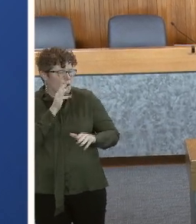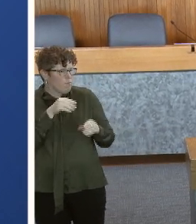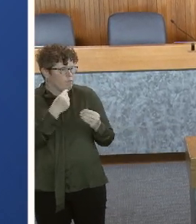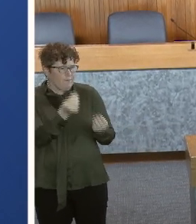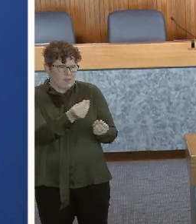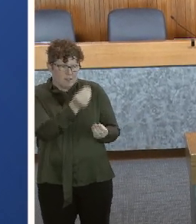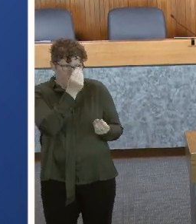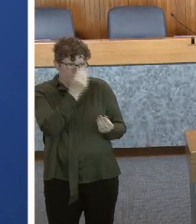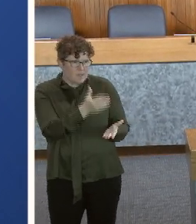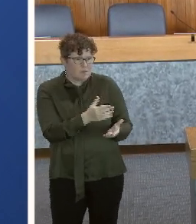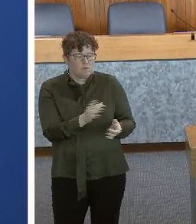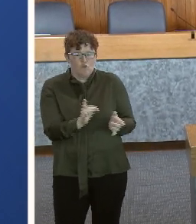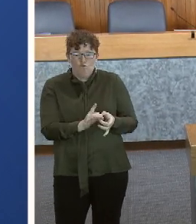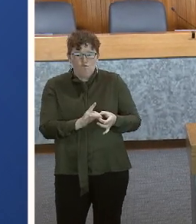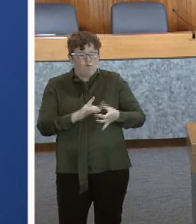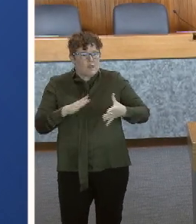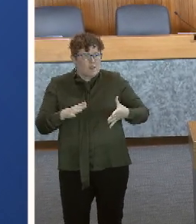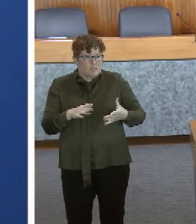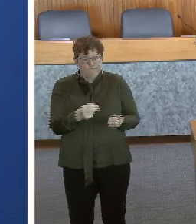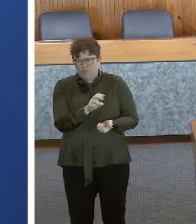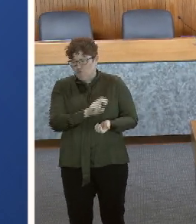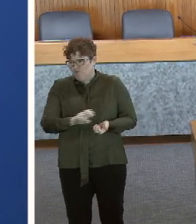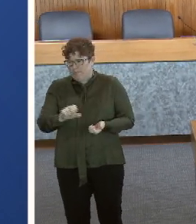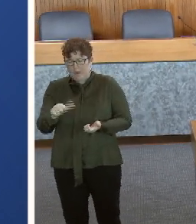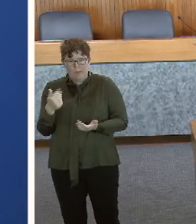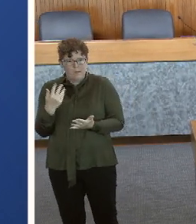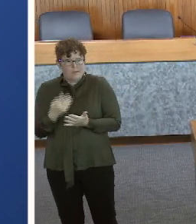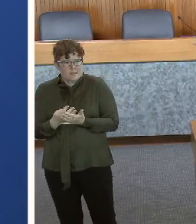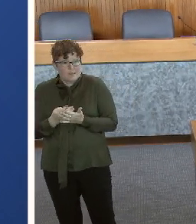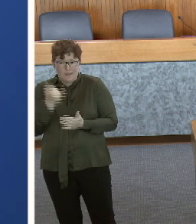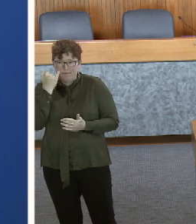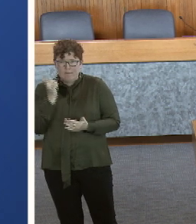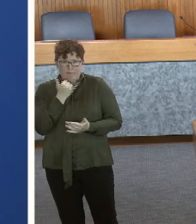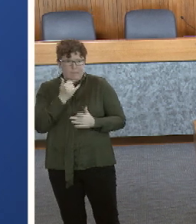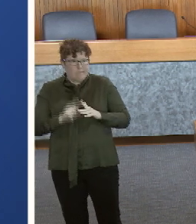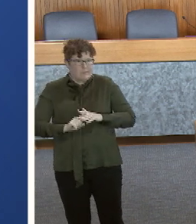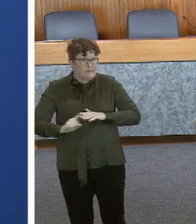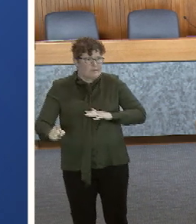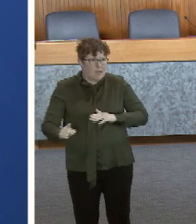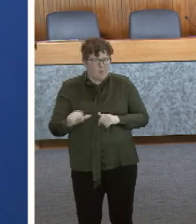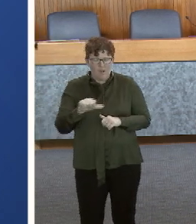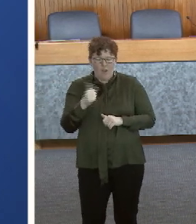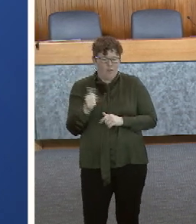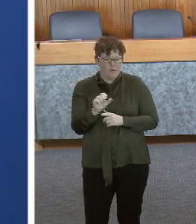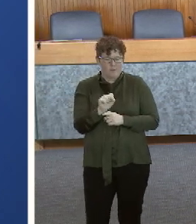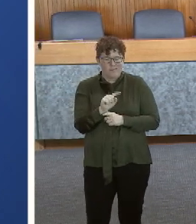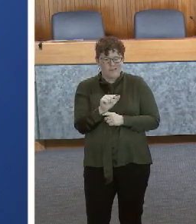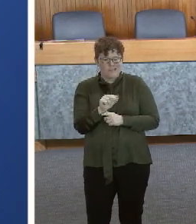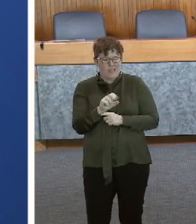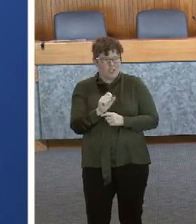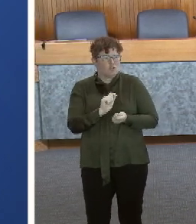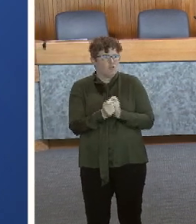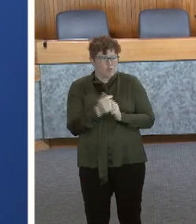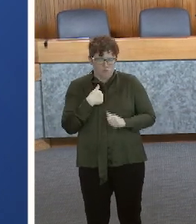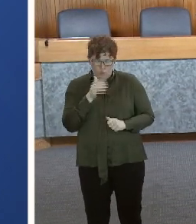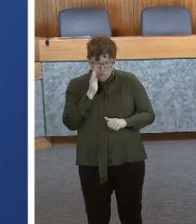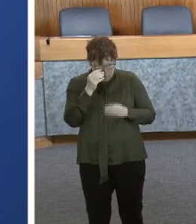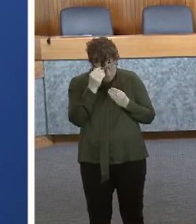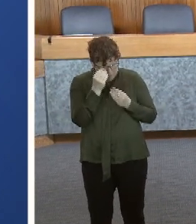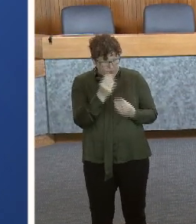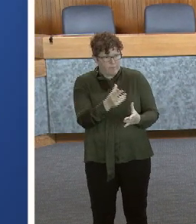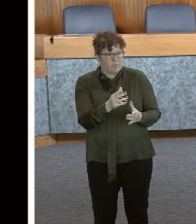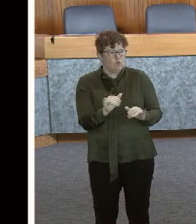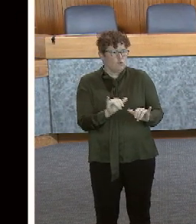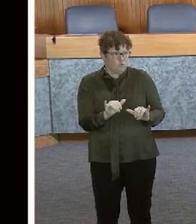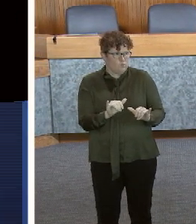information on offender release or transfer, if they escape, if there is any other custody status change, we will be providing that information as well.